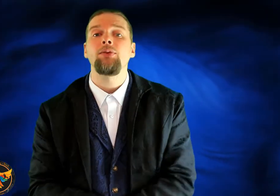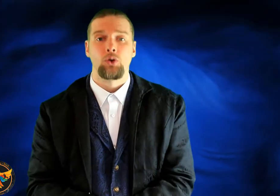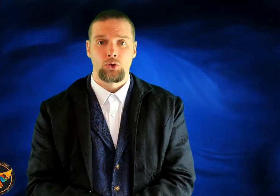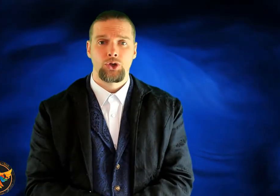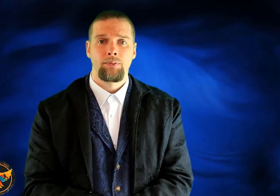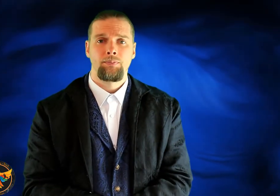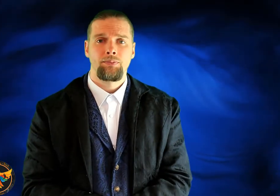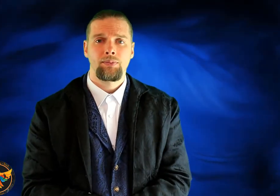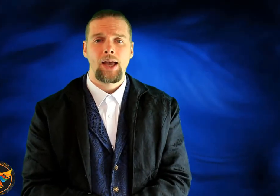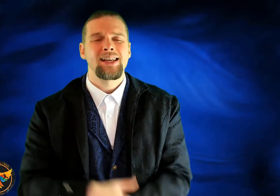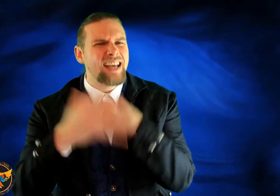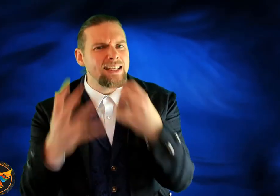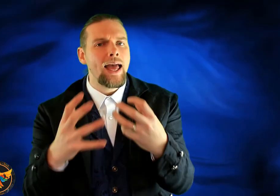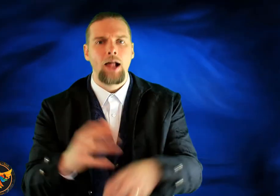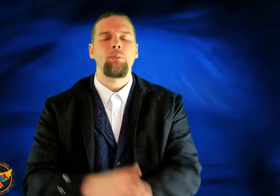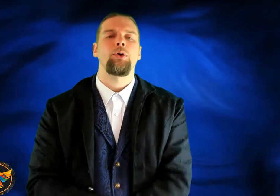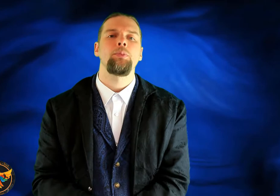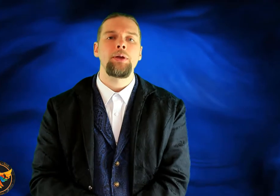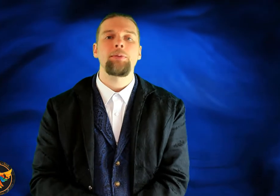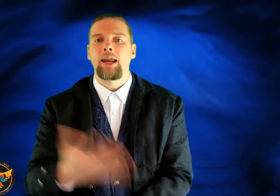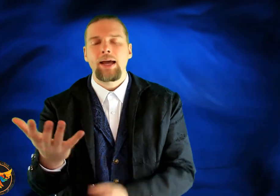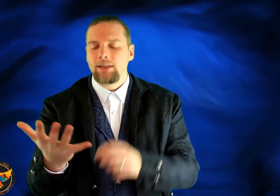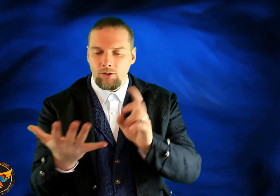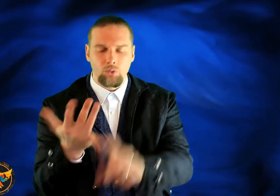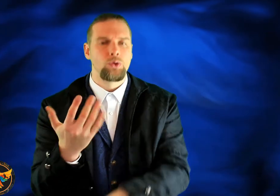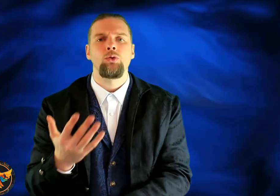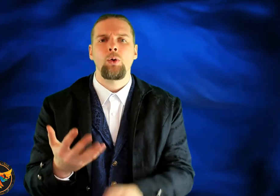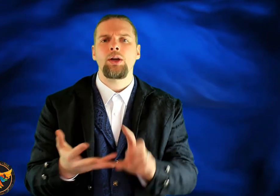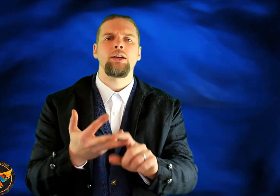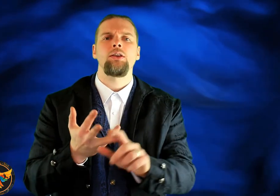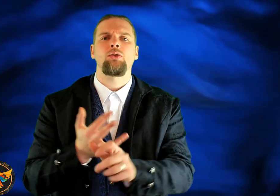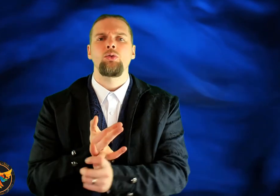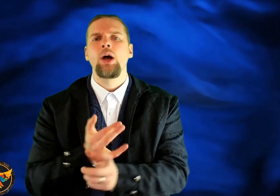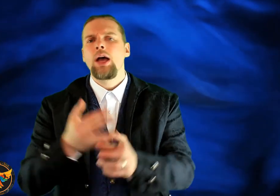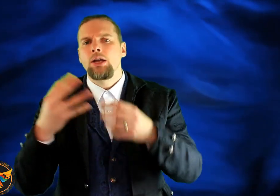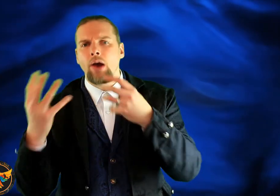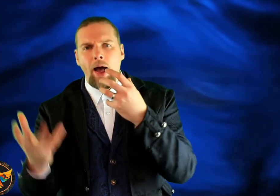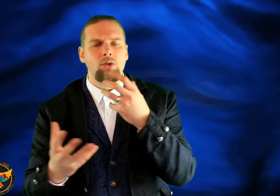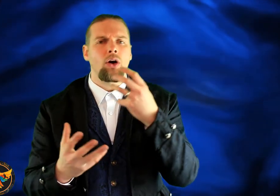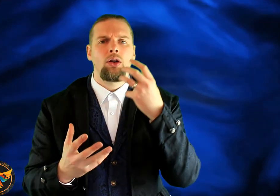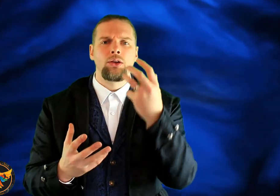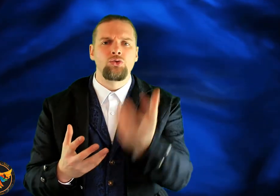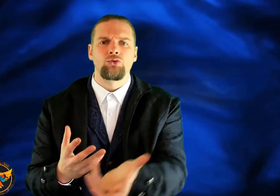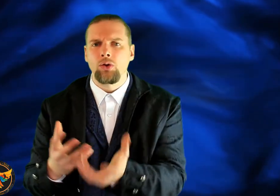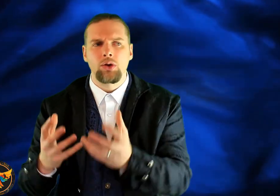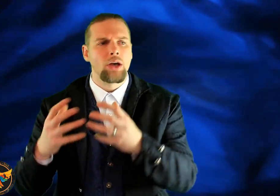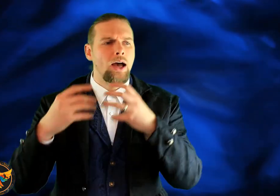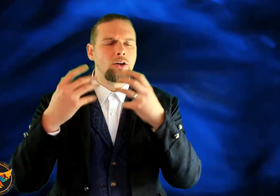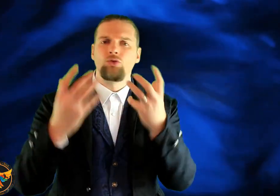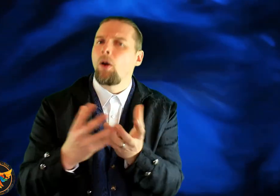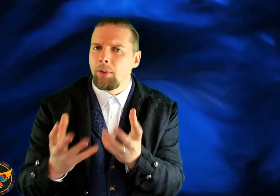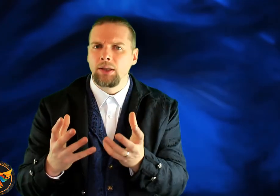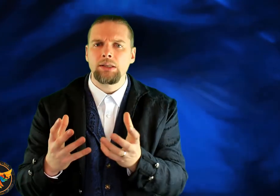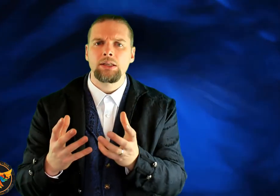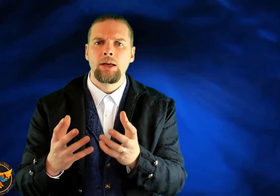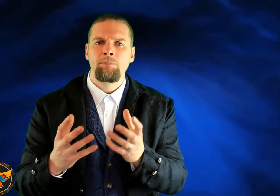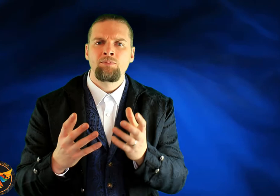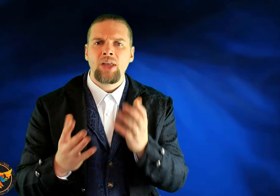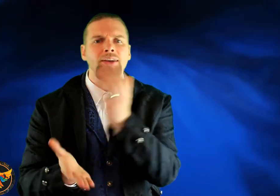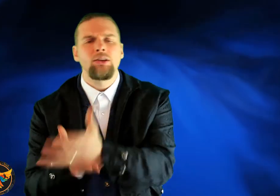coach. I desired to help other people. And I did it through youth work. I did it through, you know, alcohol and drug drop-ins. I did